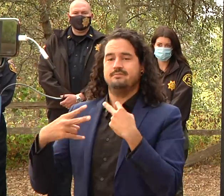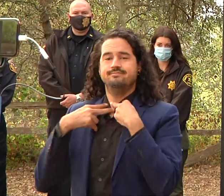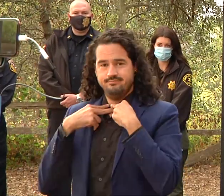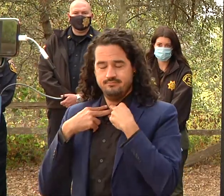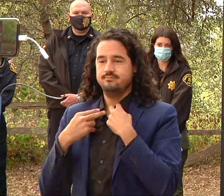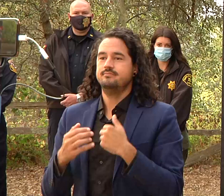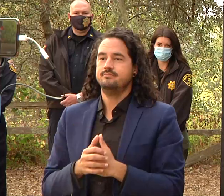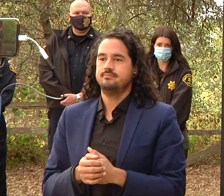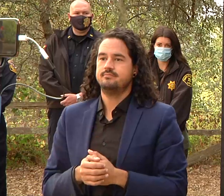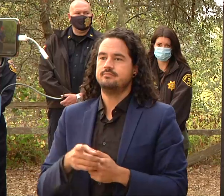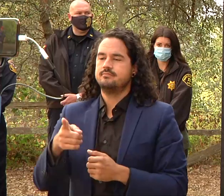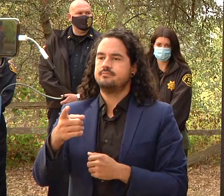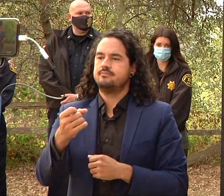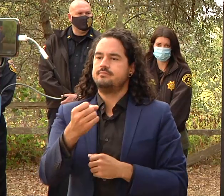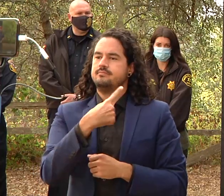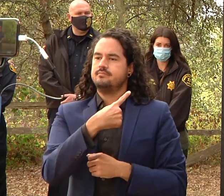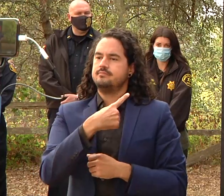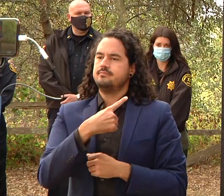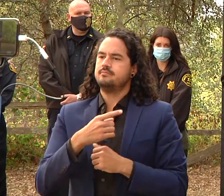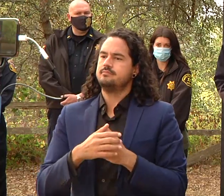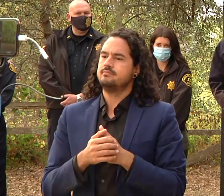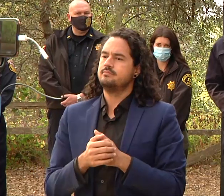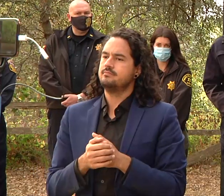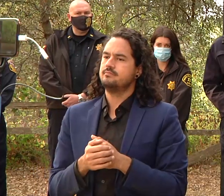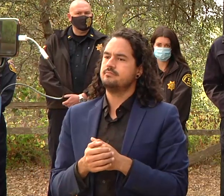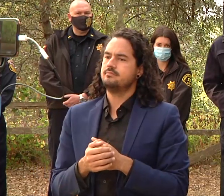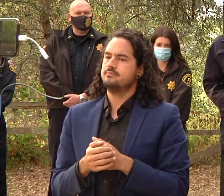do you also recommend that people change their car filters